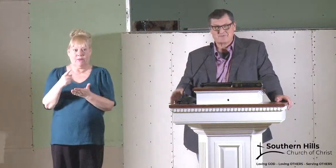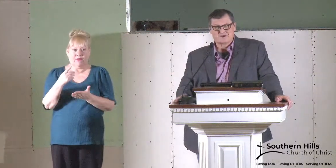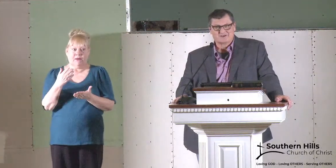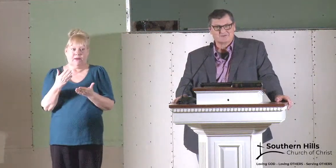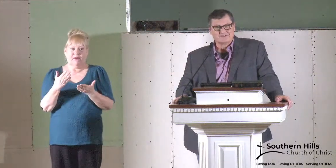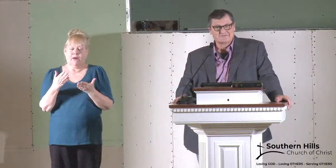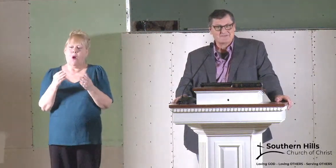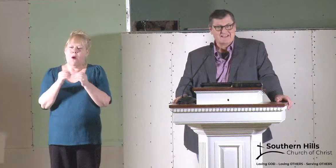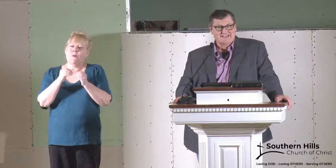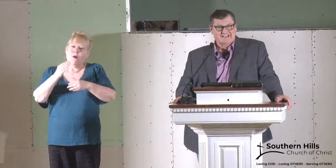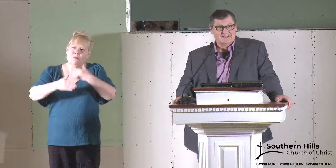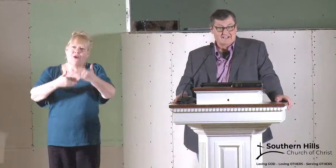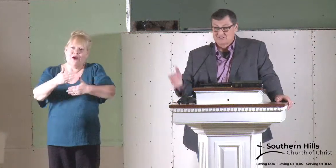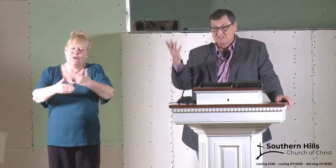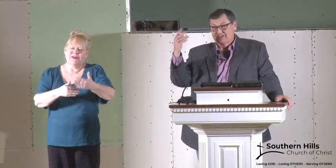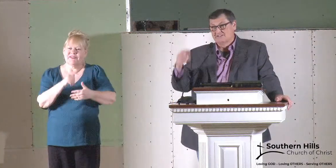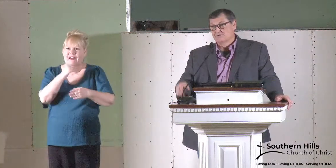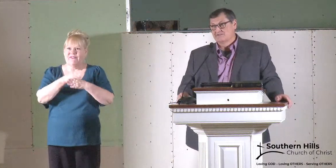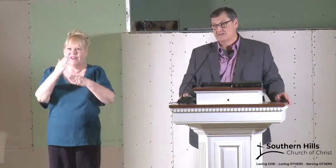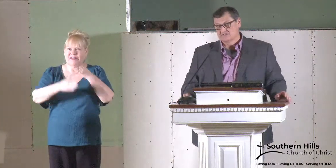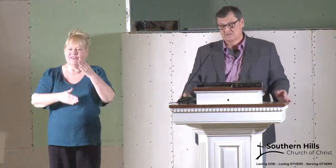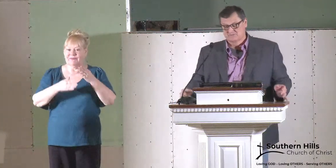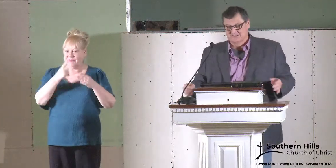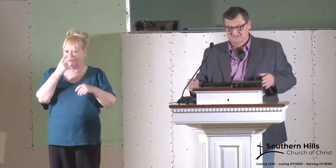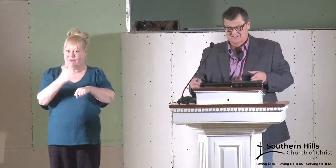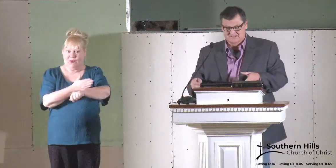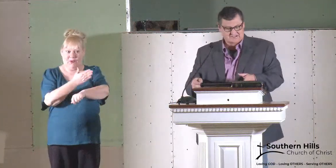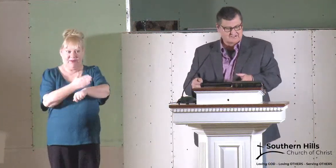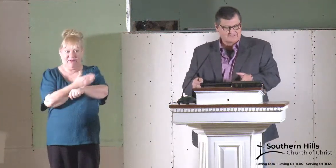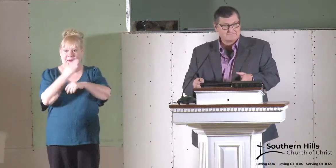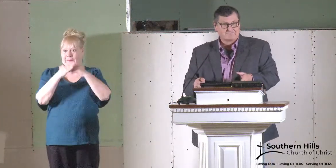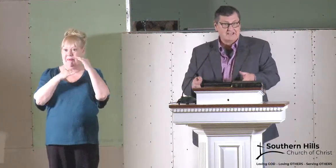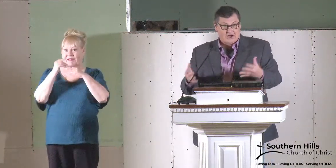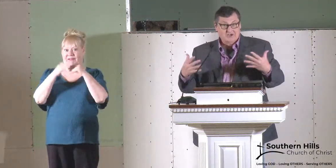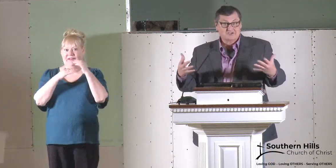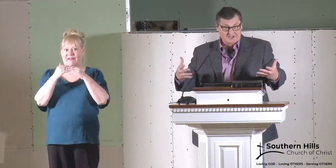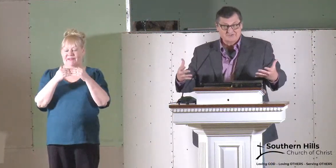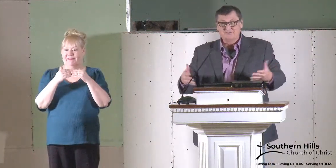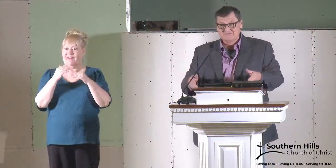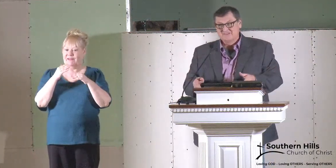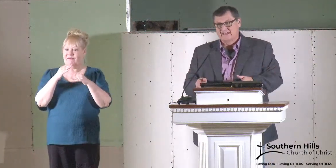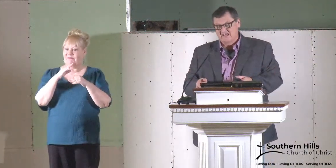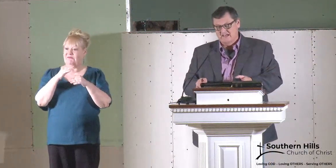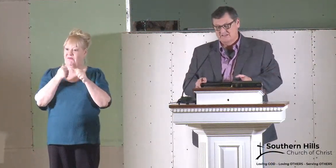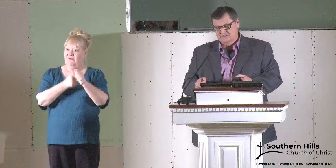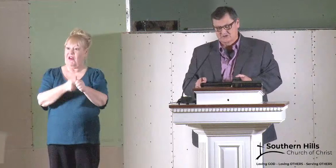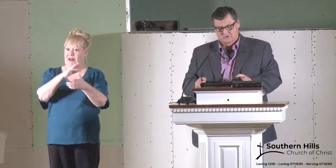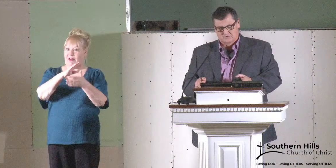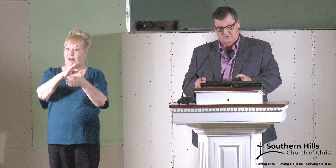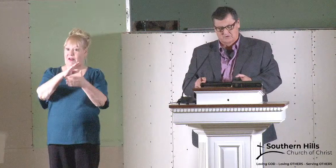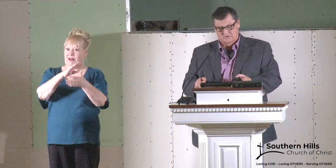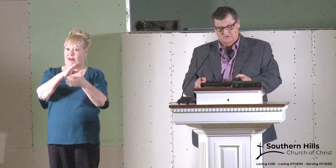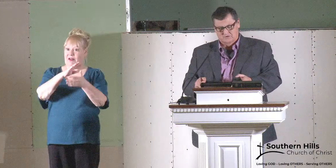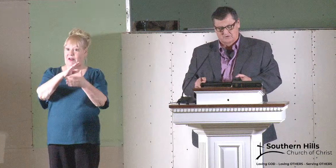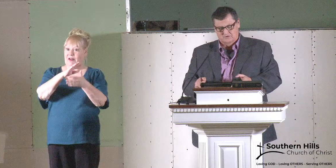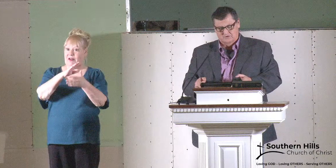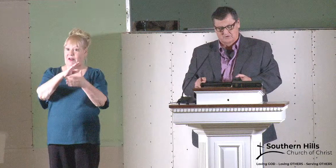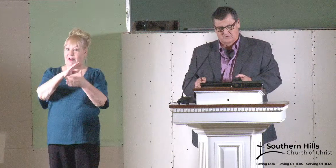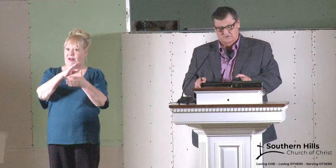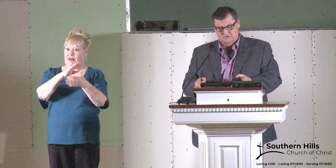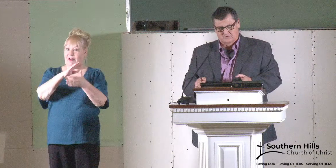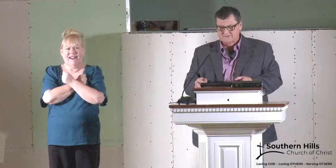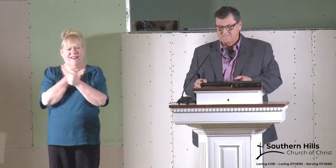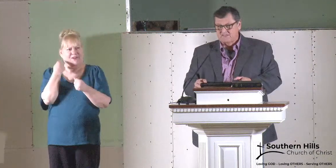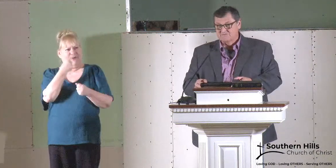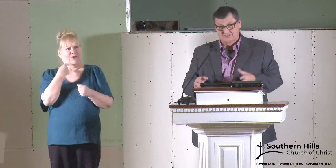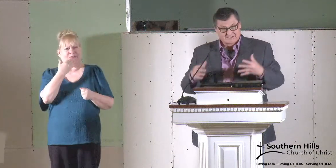make further progress. As you can tell, the renovation of the building is on schedule, and I think it's going great. I love the way the